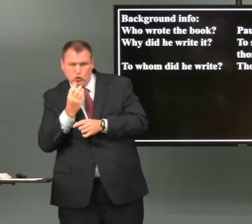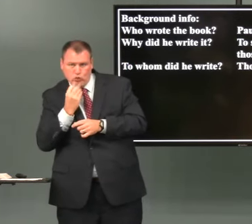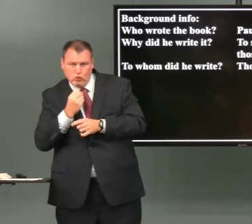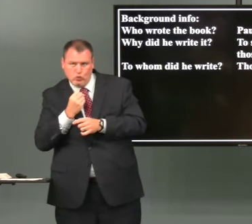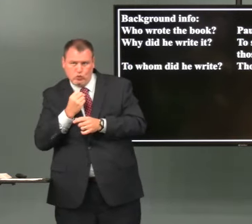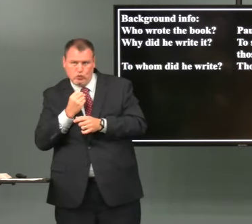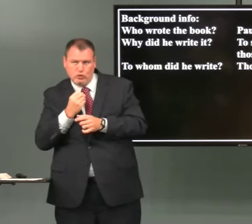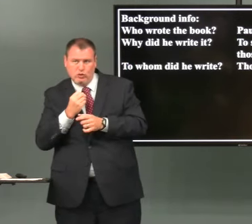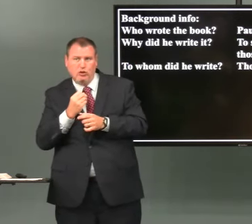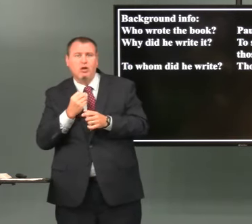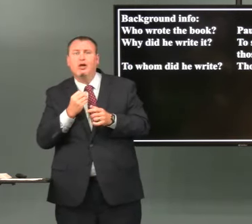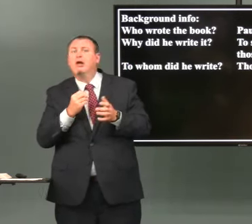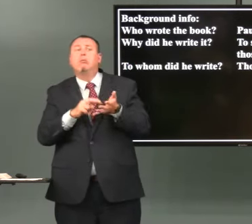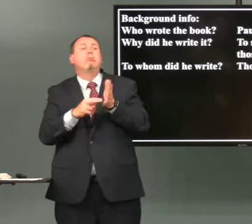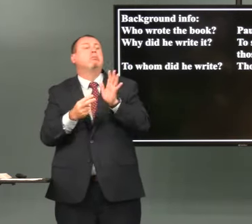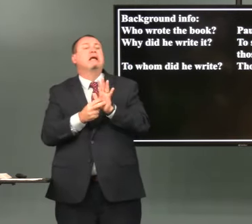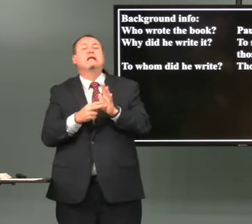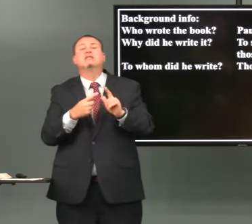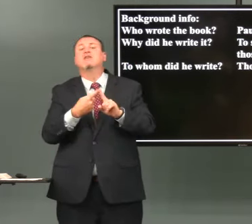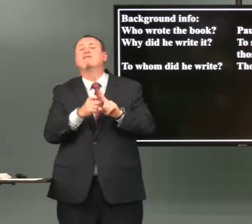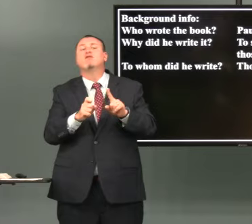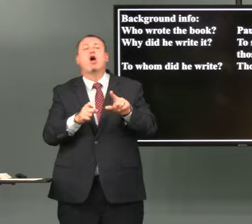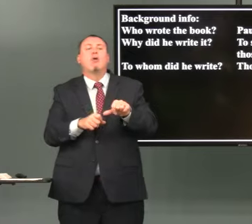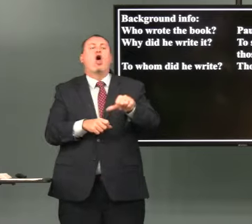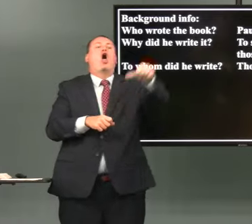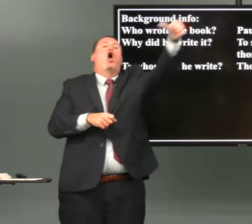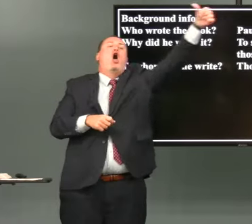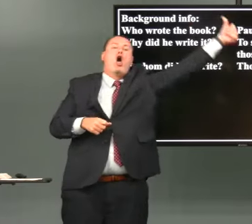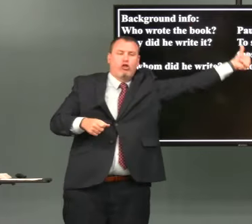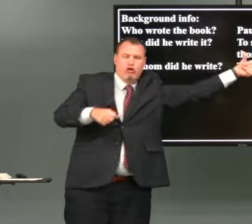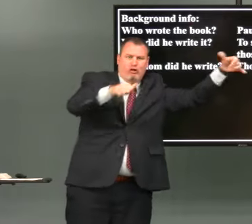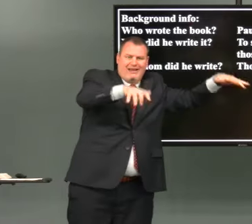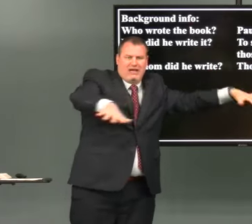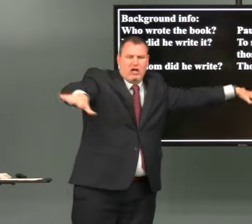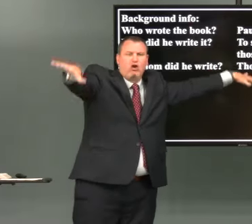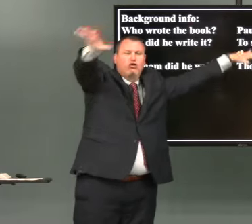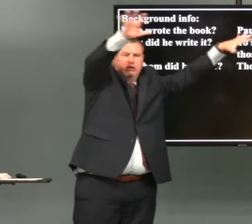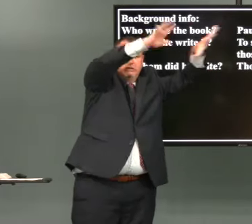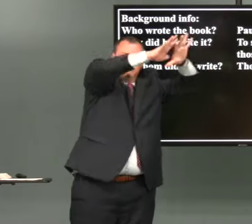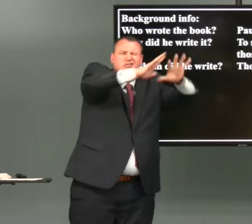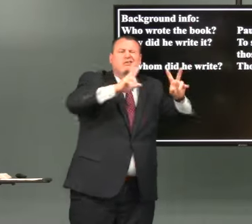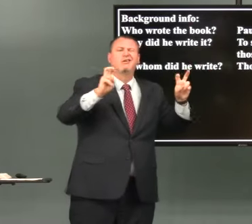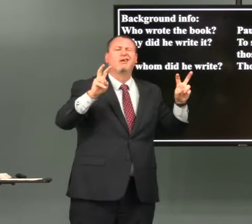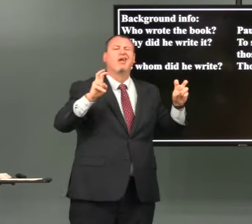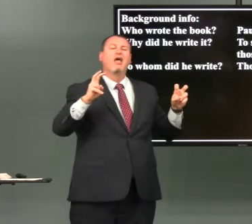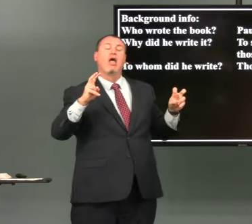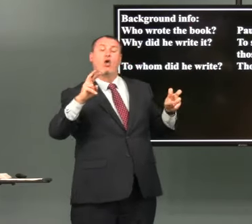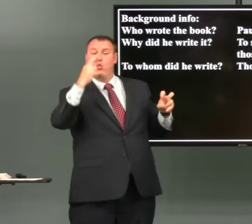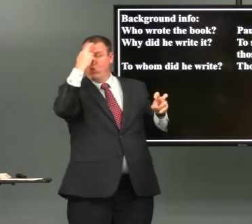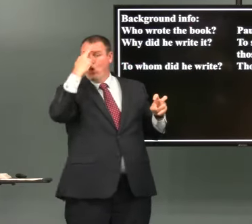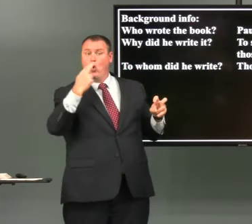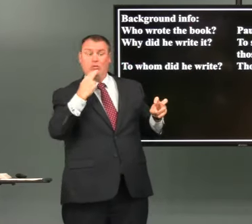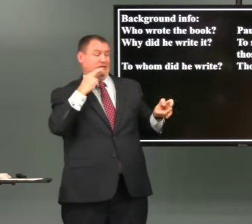and they're not jews it means they're from other countries in the area